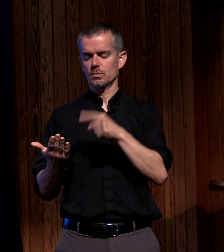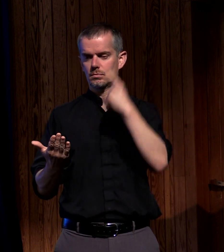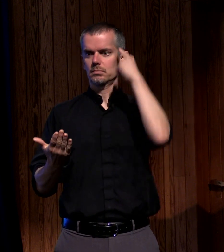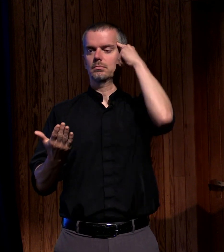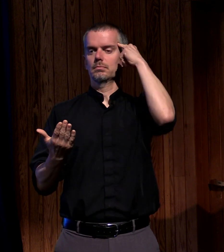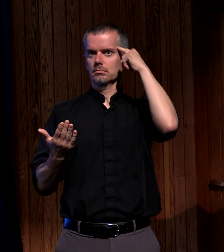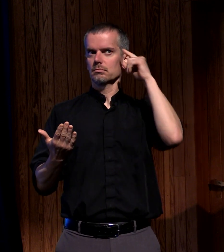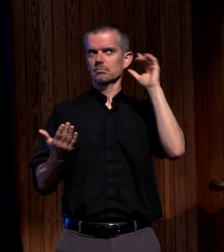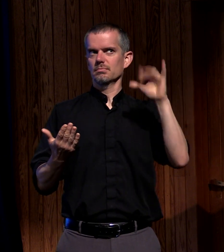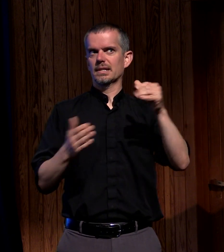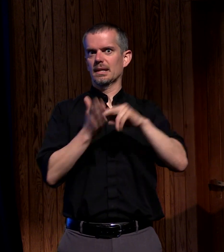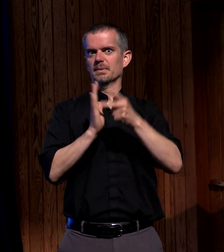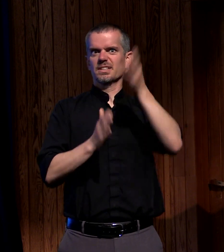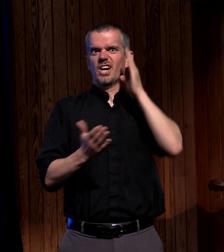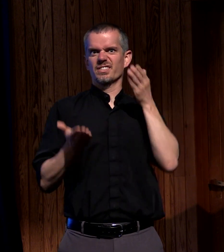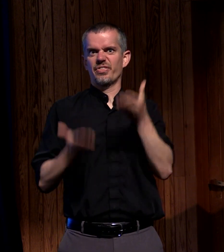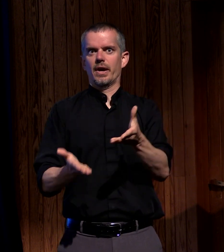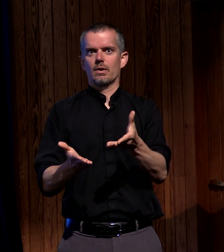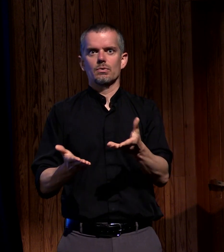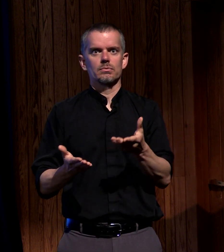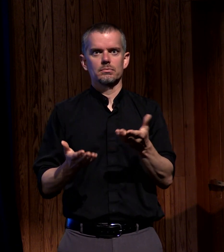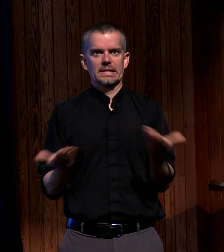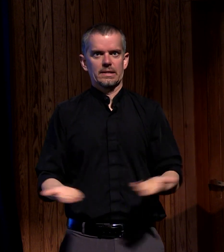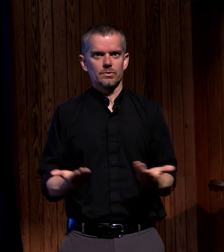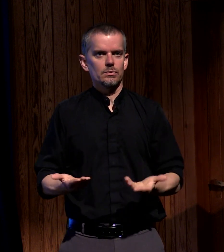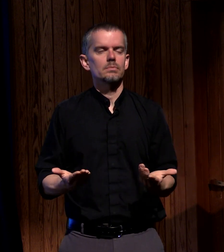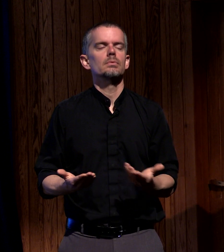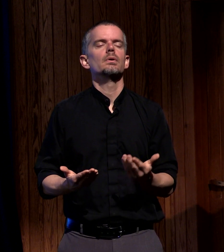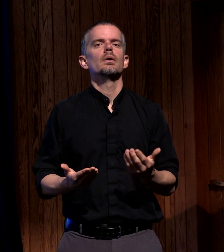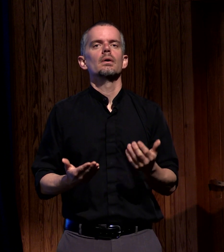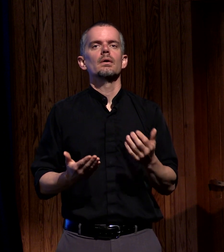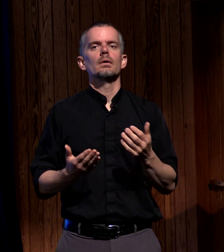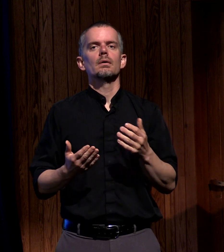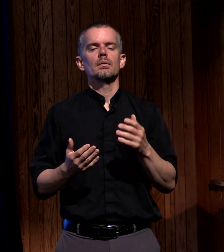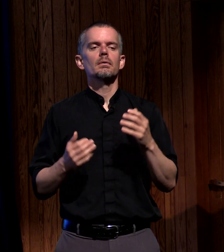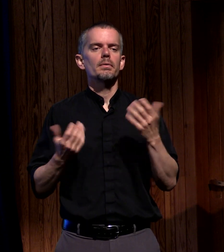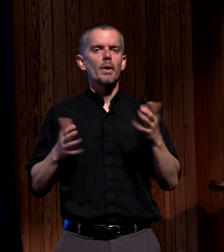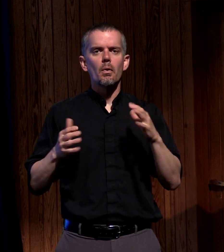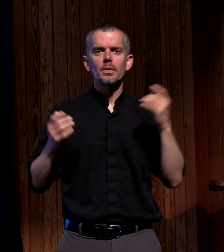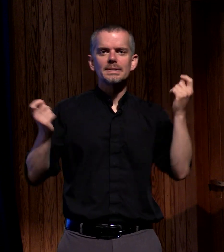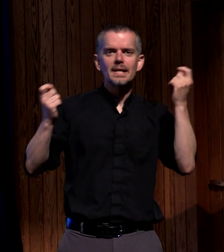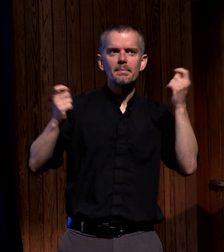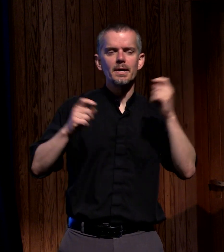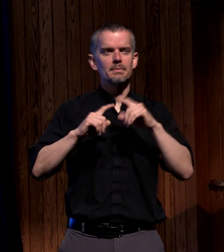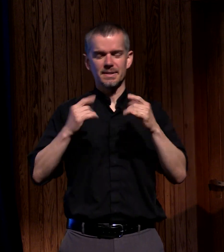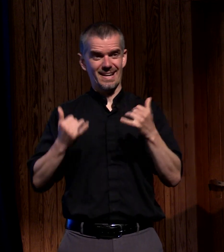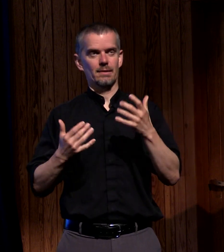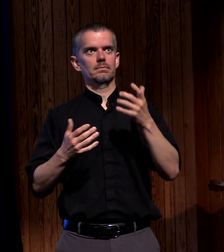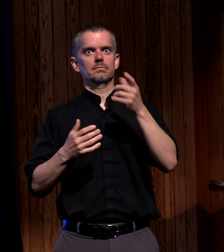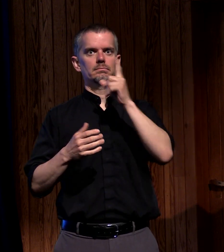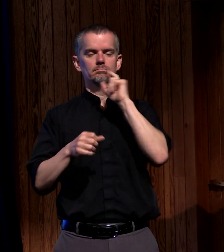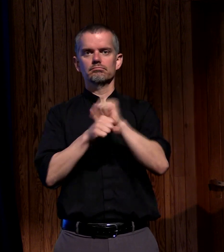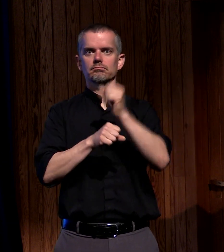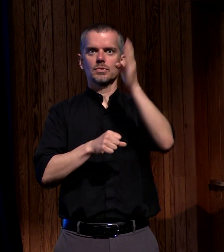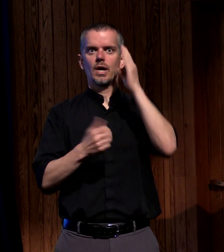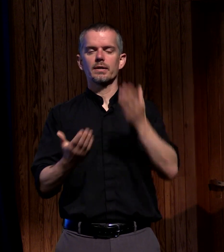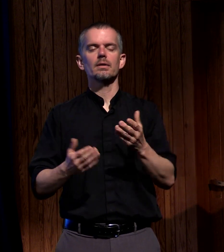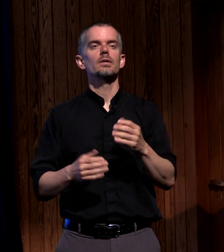a clear connection back to what they had come to celebrate anyway but this time though the fire of God doesn't come on a